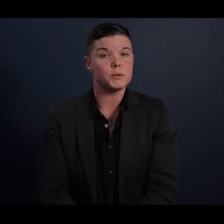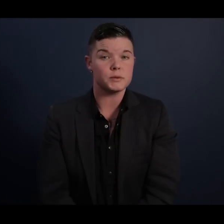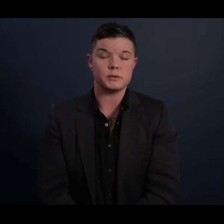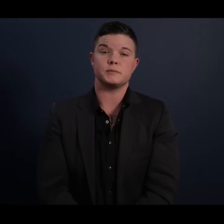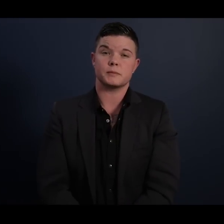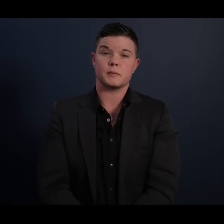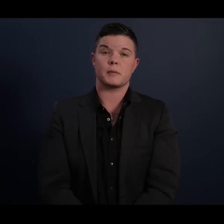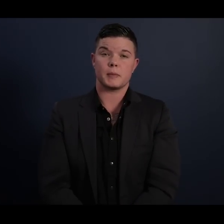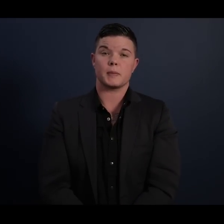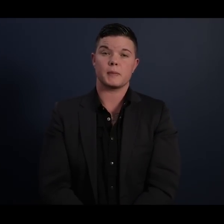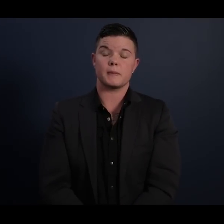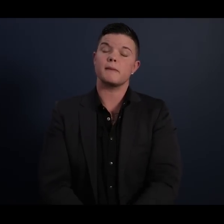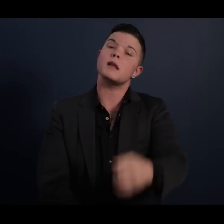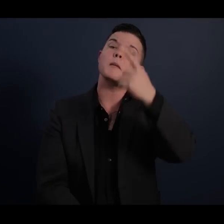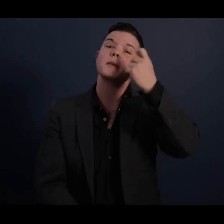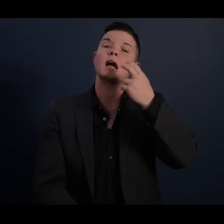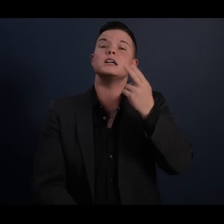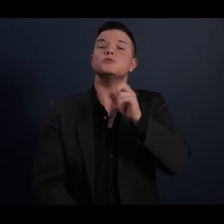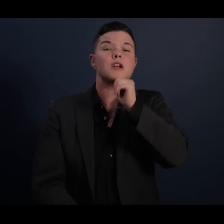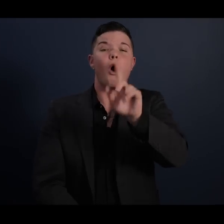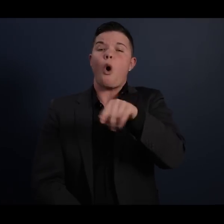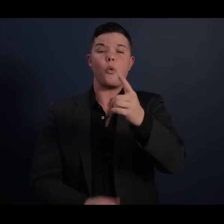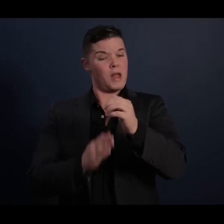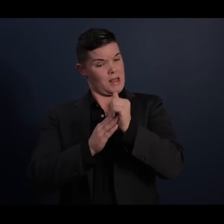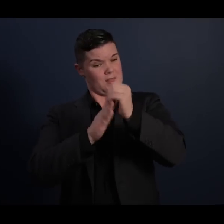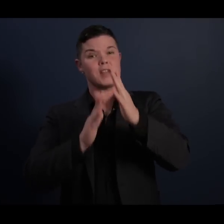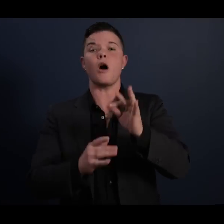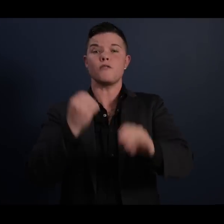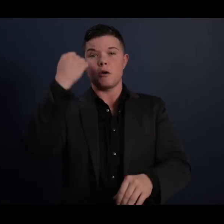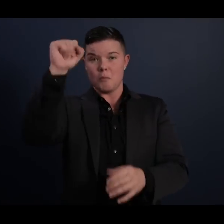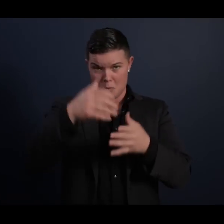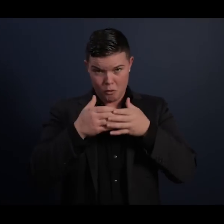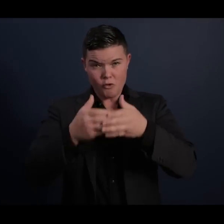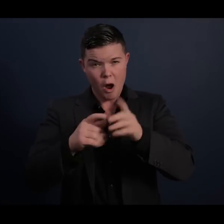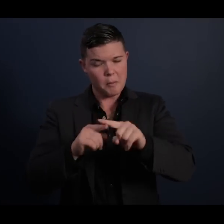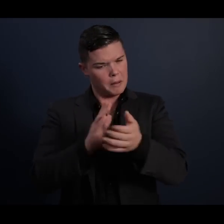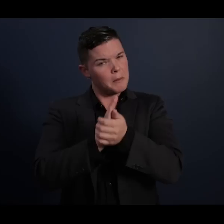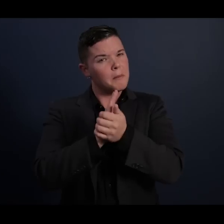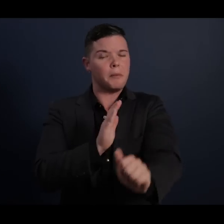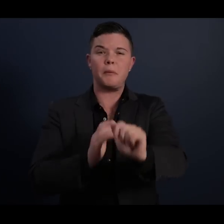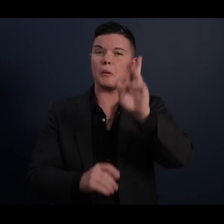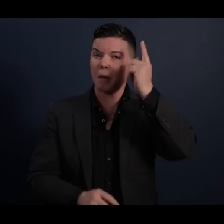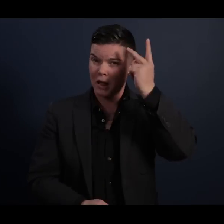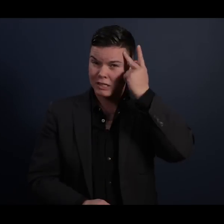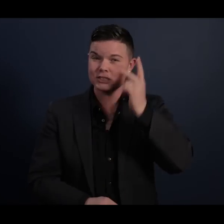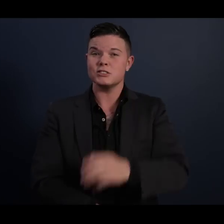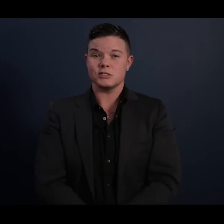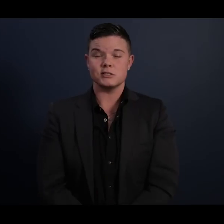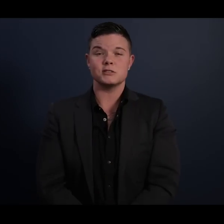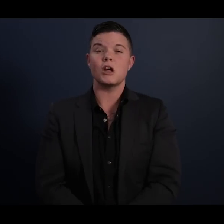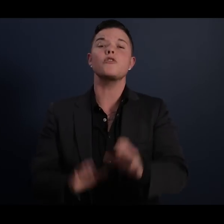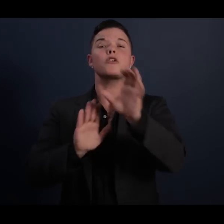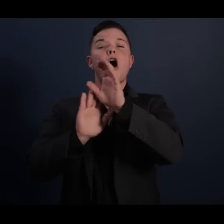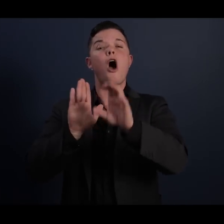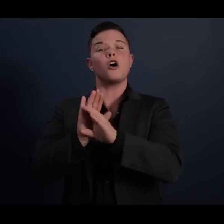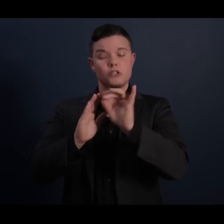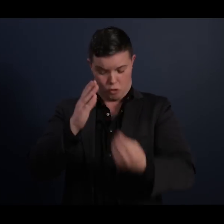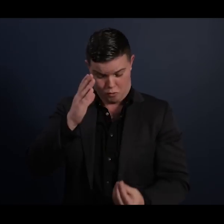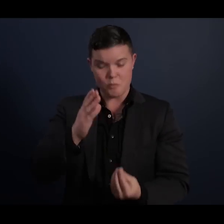And because he was not only a leader of a movement, but a skillful politician, the constitution that emerged was